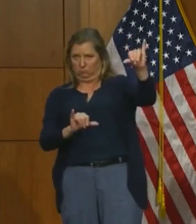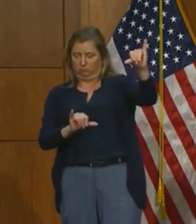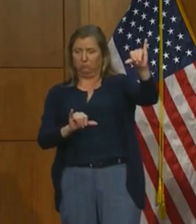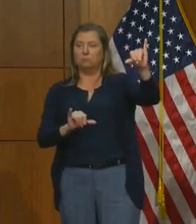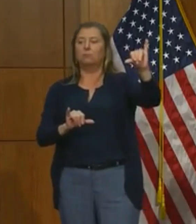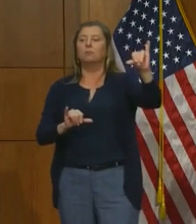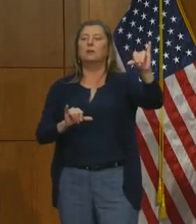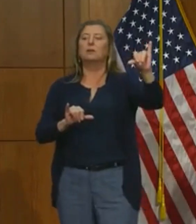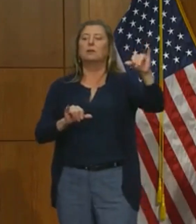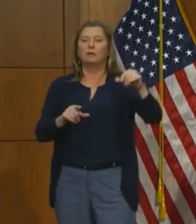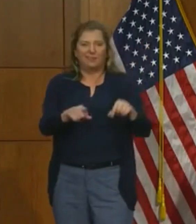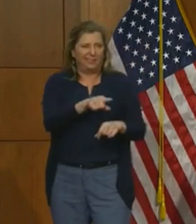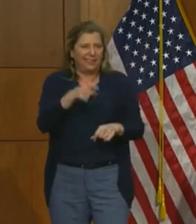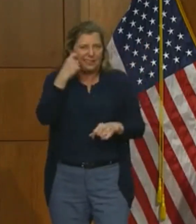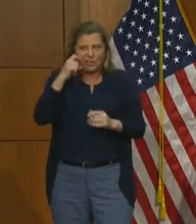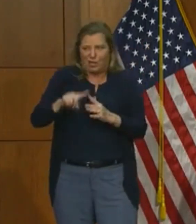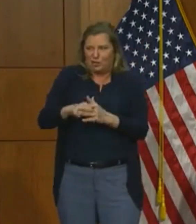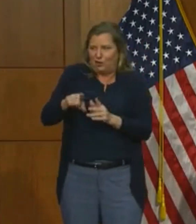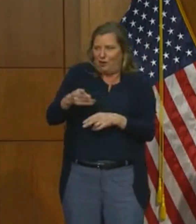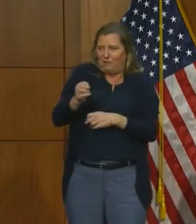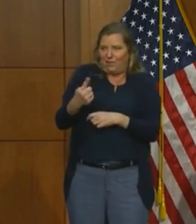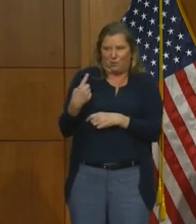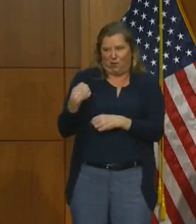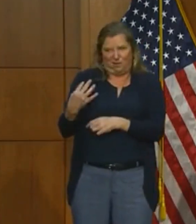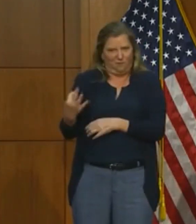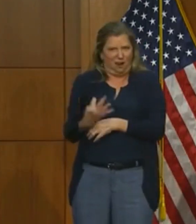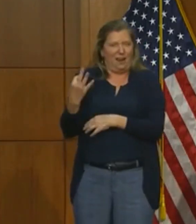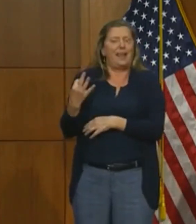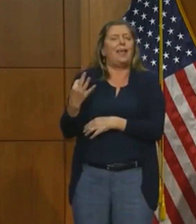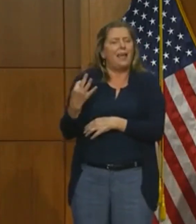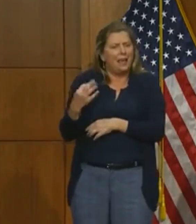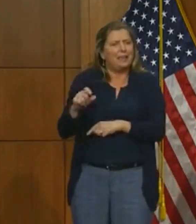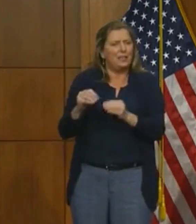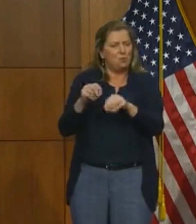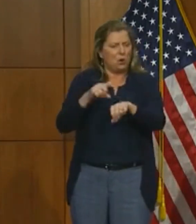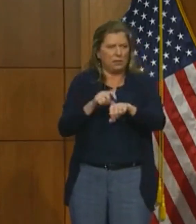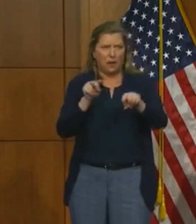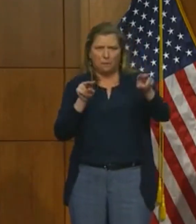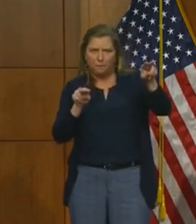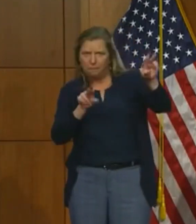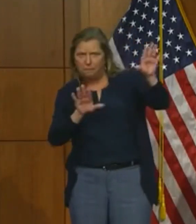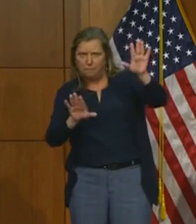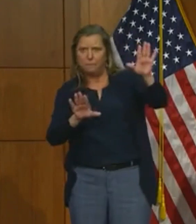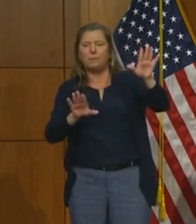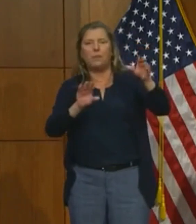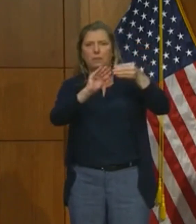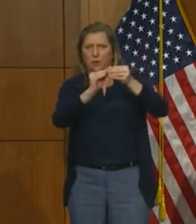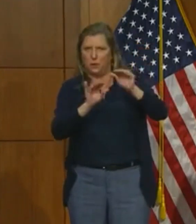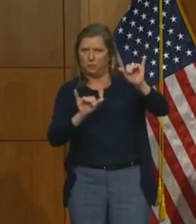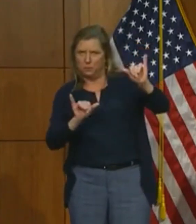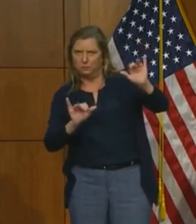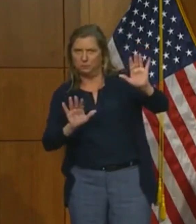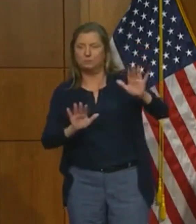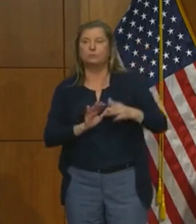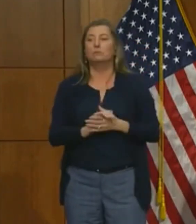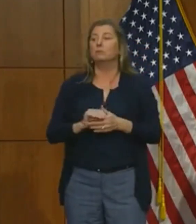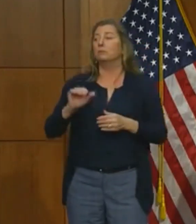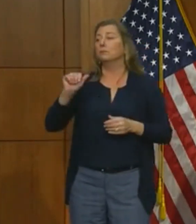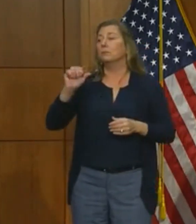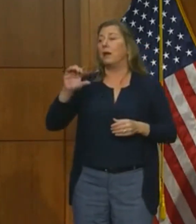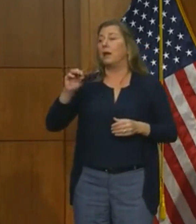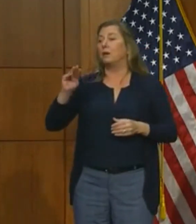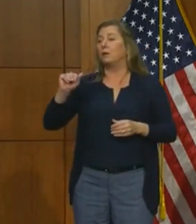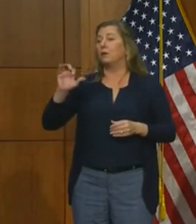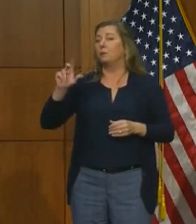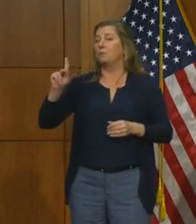moved into phase one last Friday, and we need more time to monitor their health metrics. Accumac County